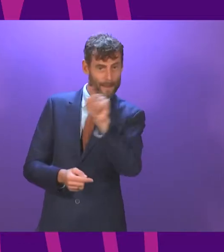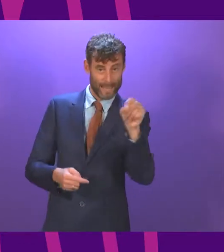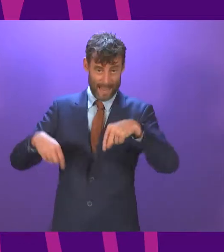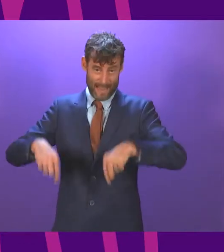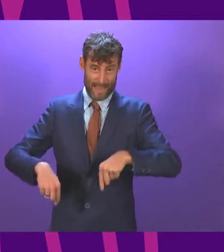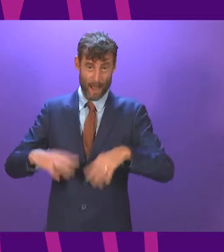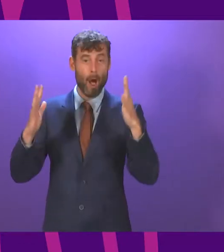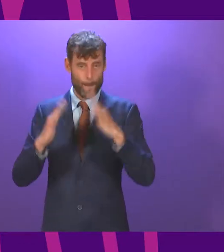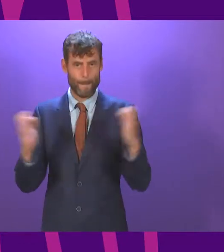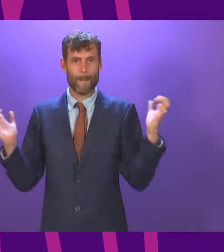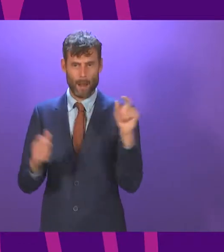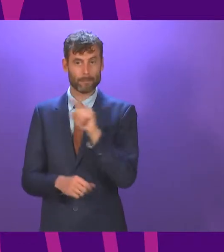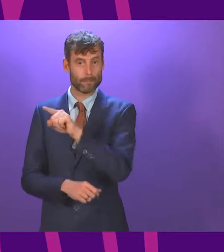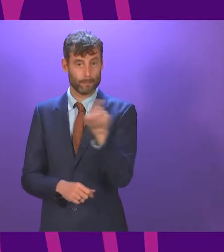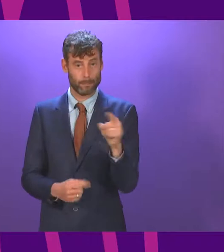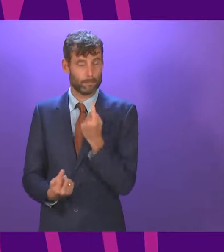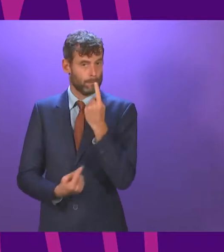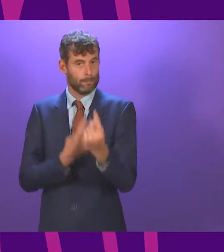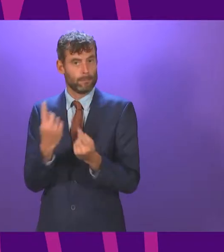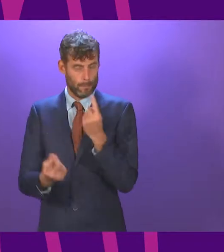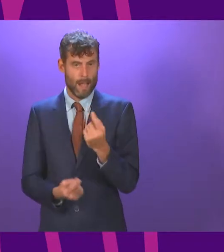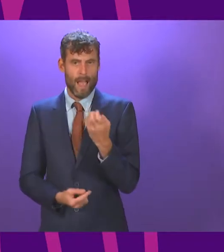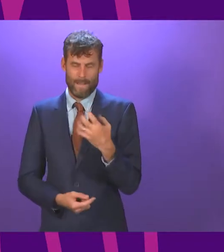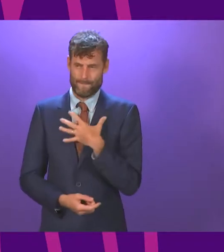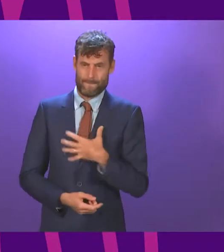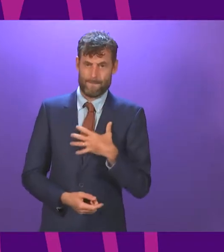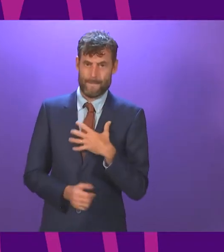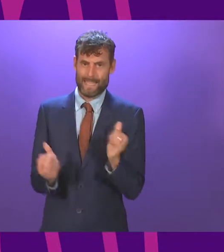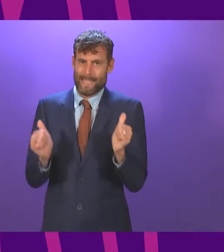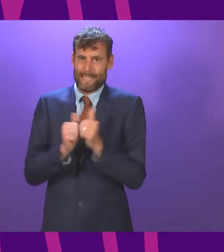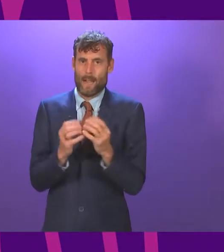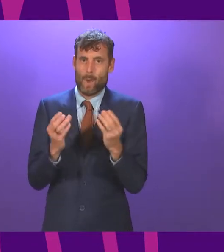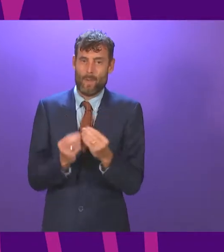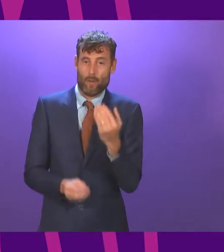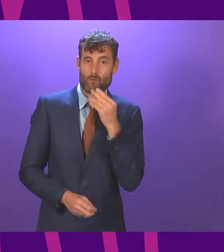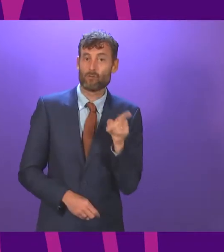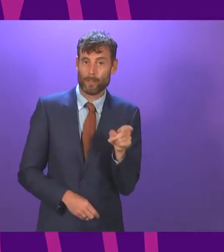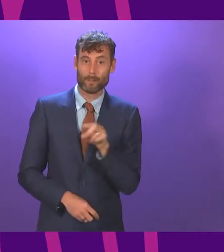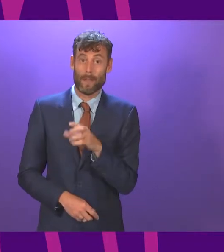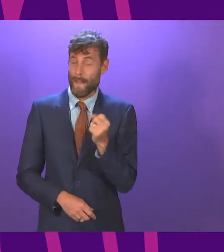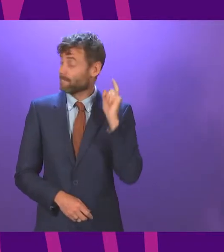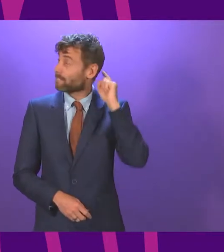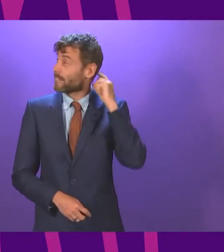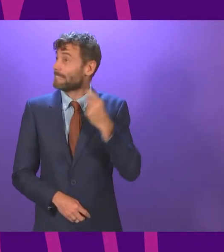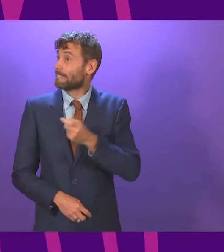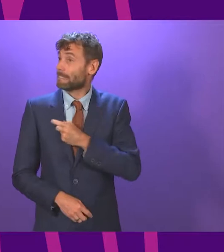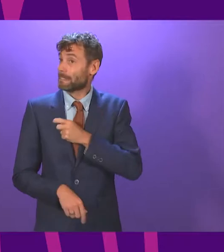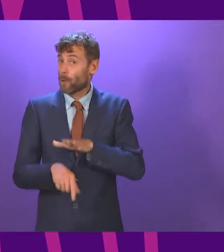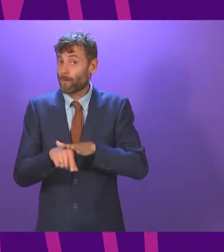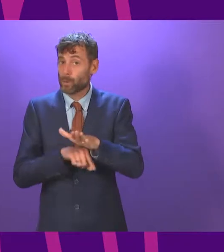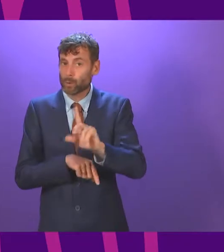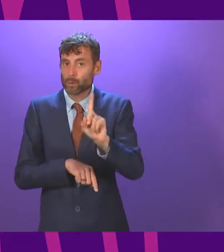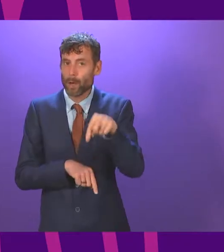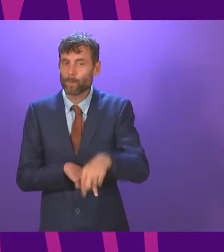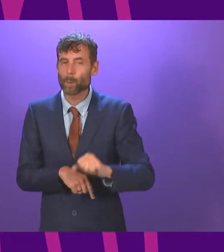Parliament who are concerned at the direction of this deal and where it is taking them and taking Scotland. But,